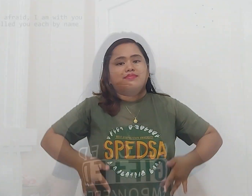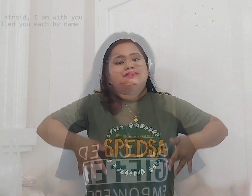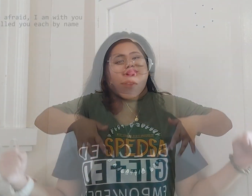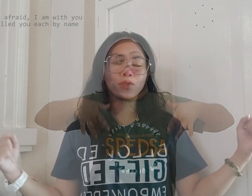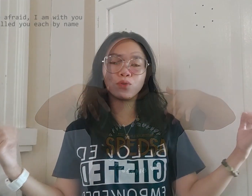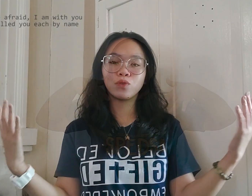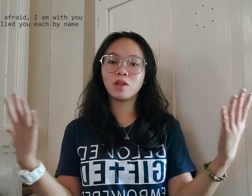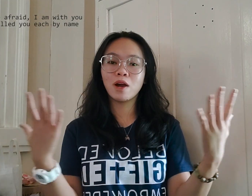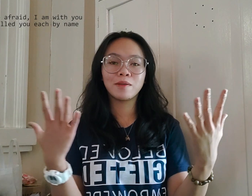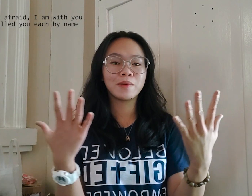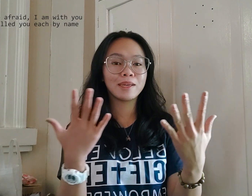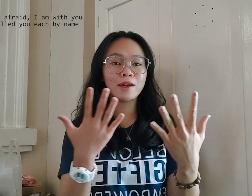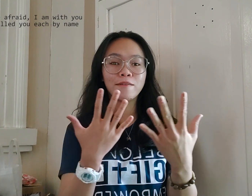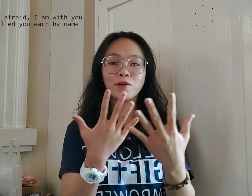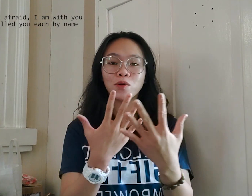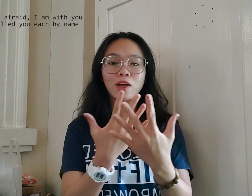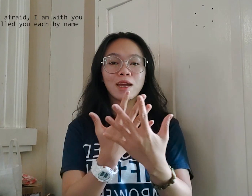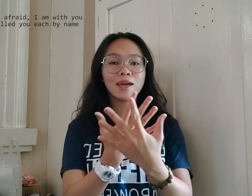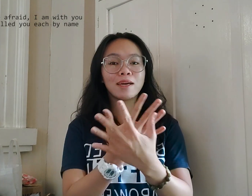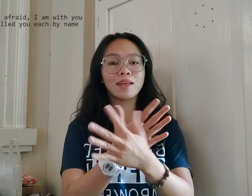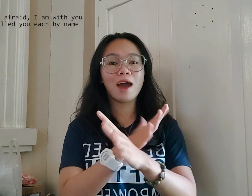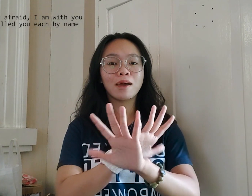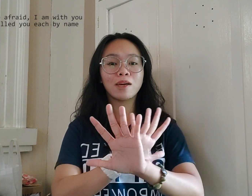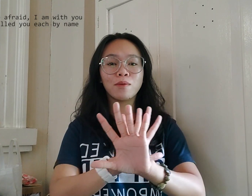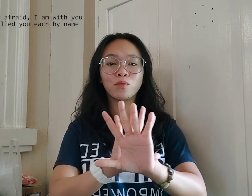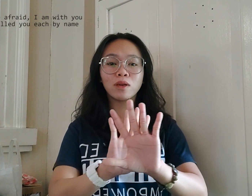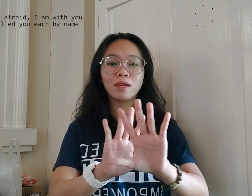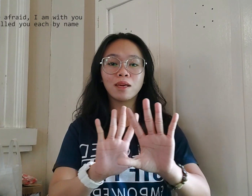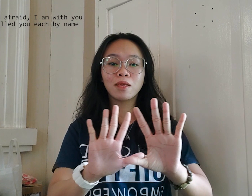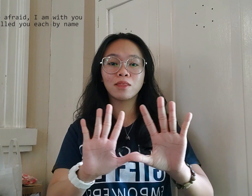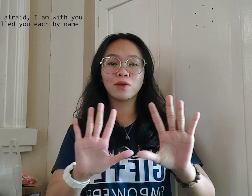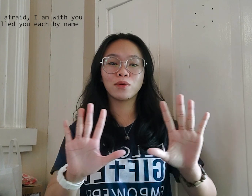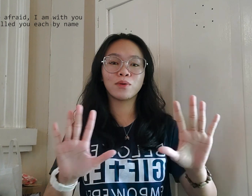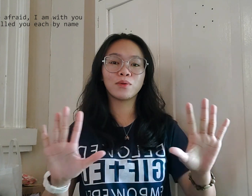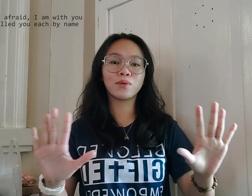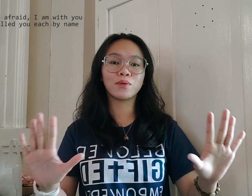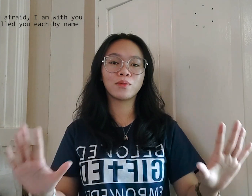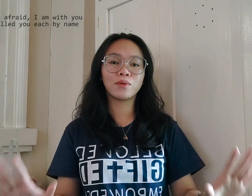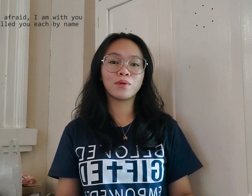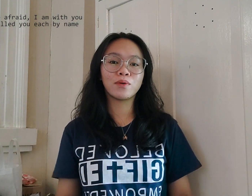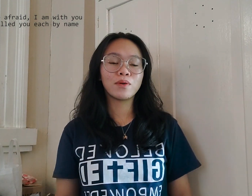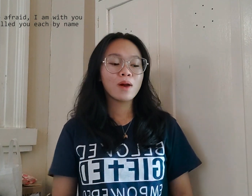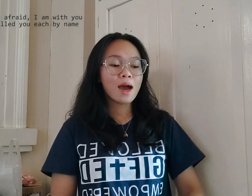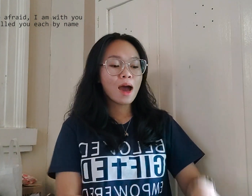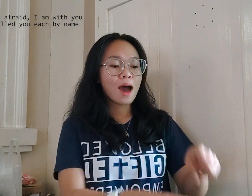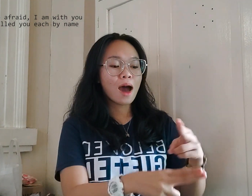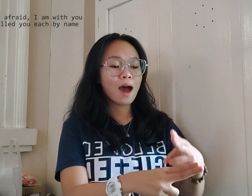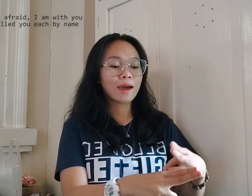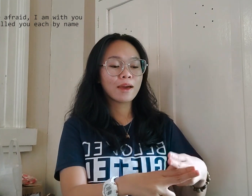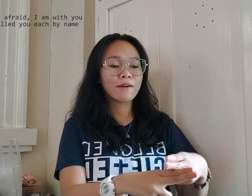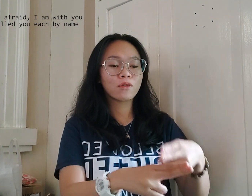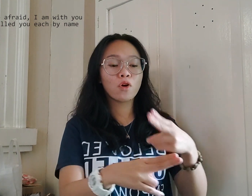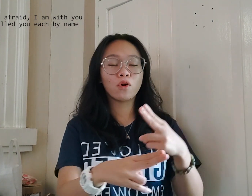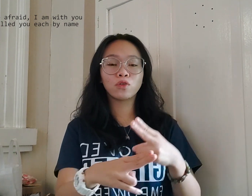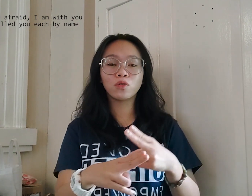Do not be afraid, I am with you. I have called you